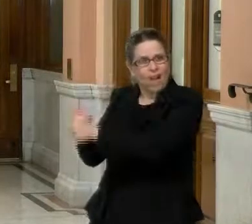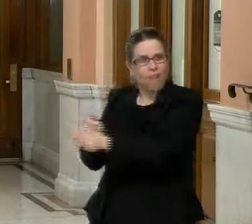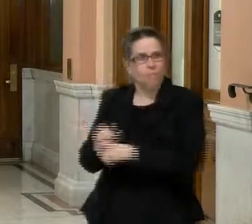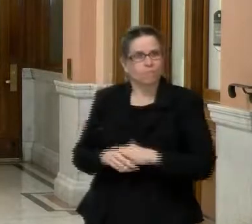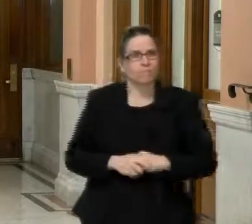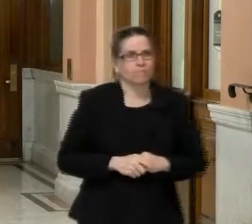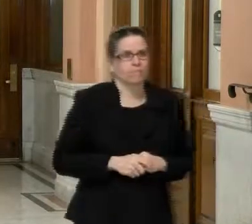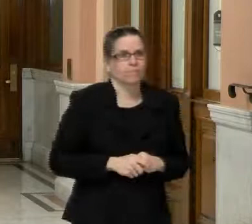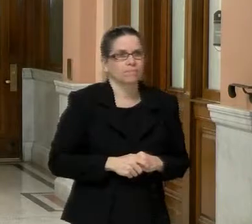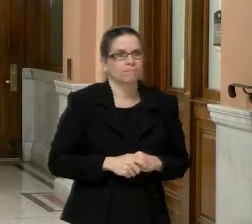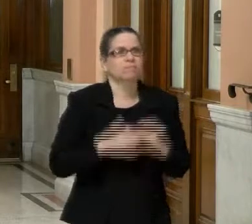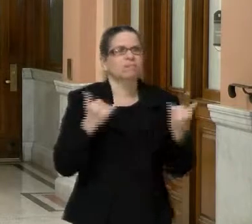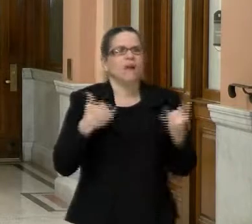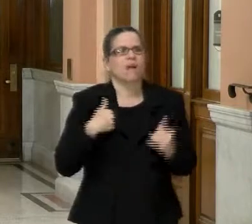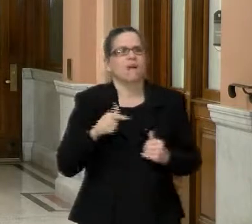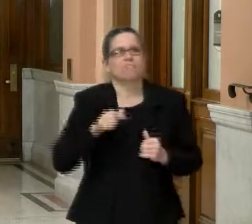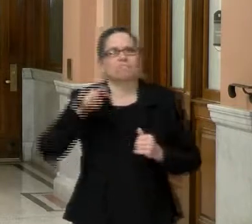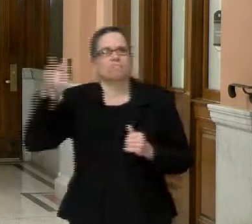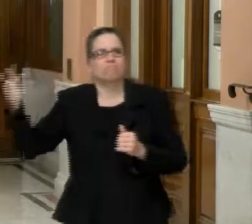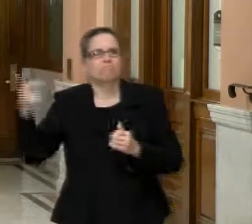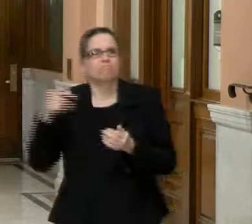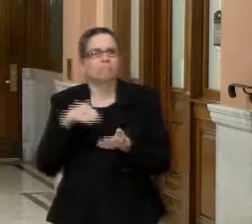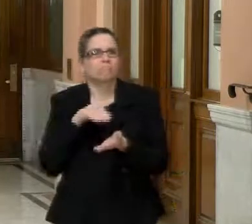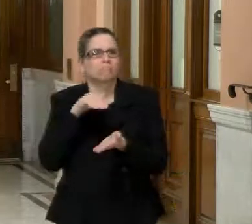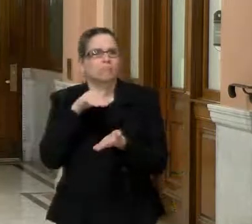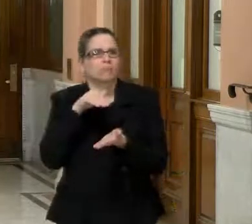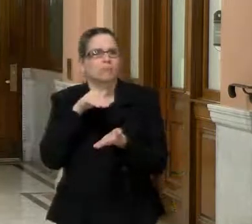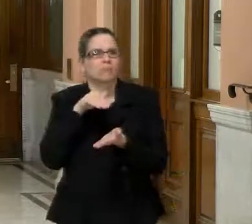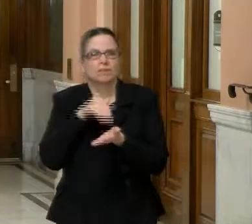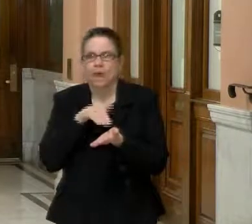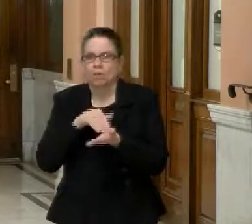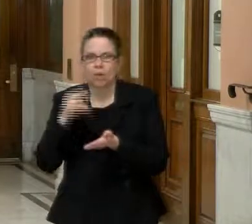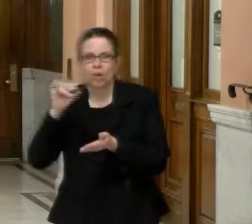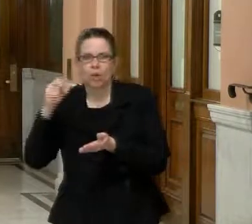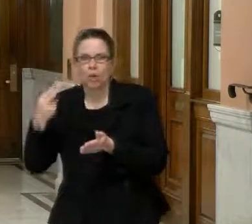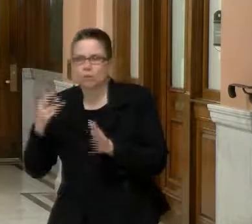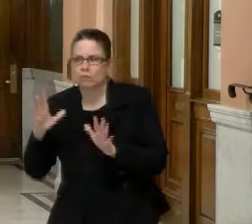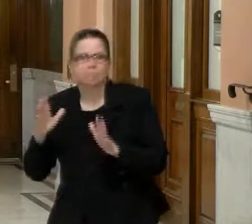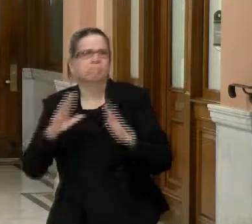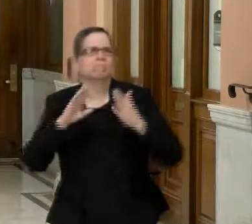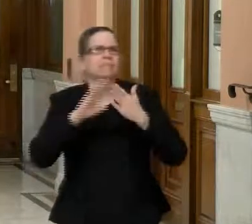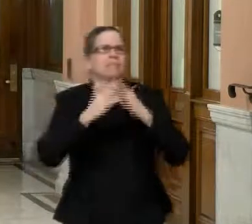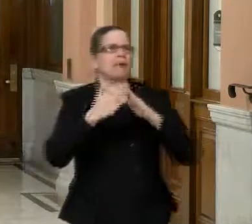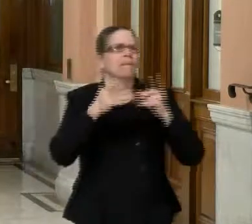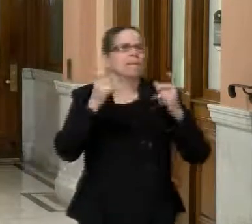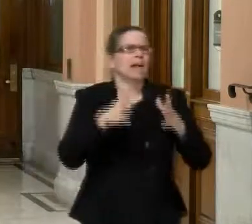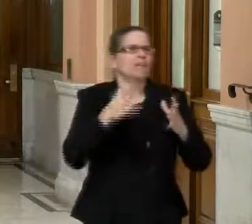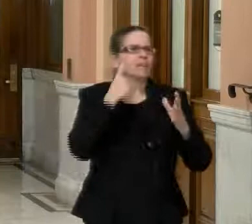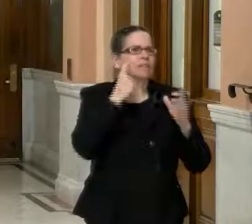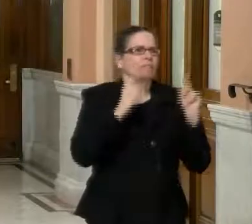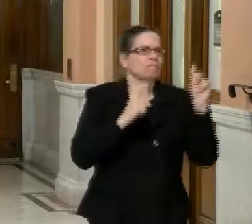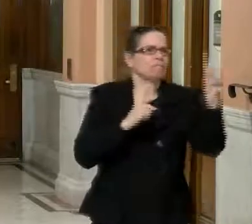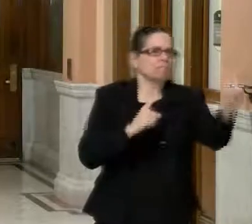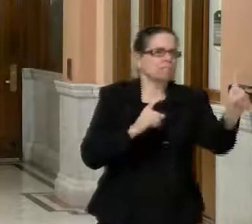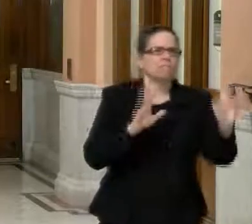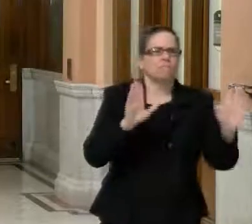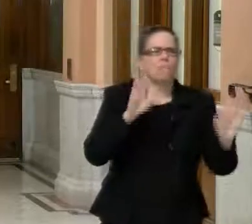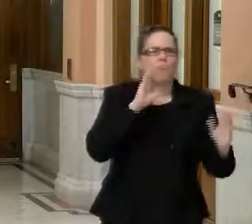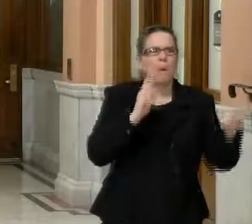Dr. Hirsch. Wait a second. think Dr. Hirsch, why don't you come out? I'm going to ring the manager up. He's been called away for something to be discussed.